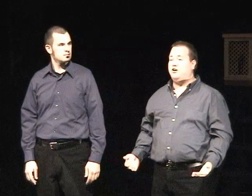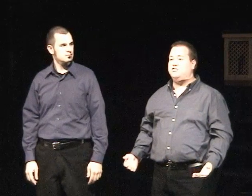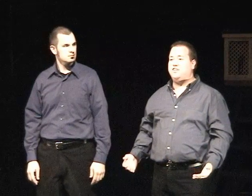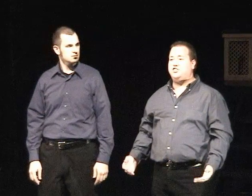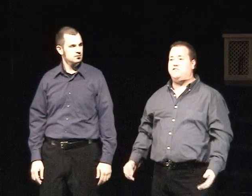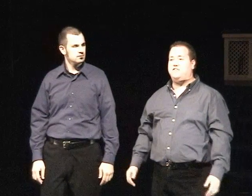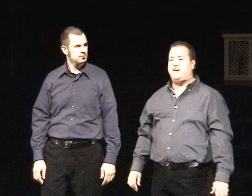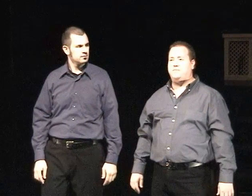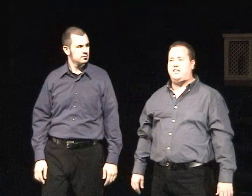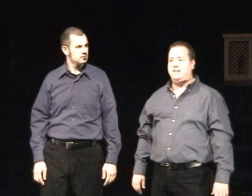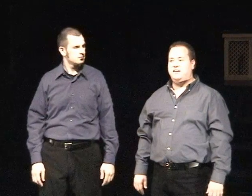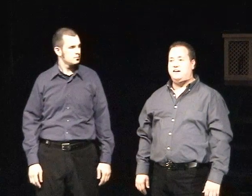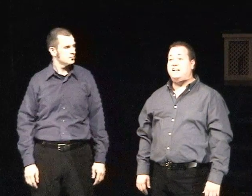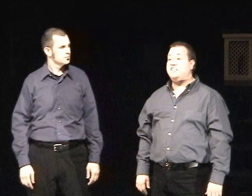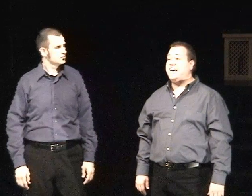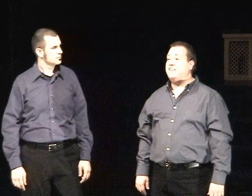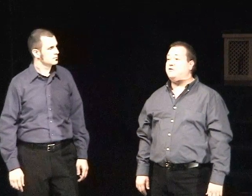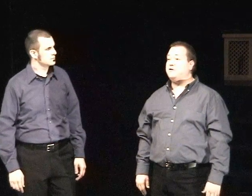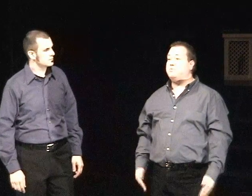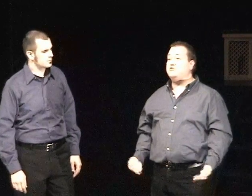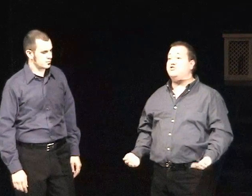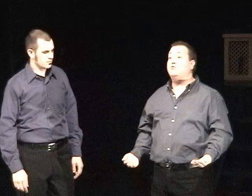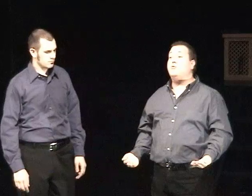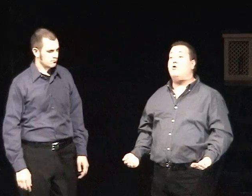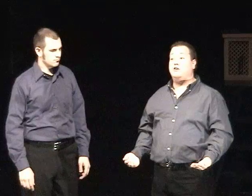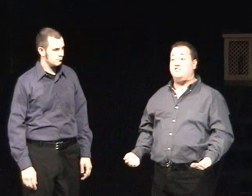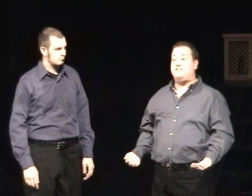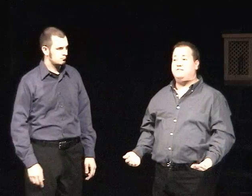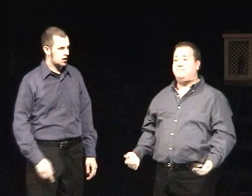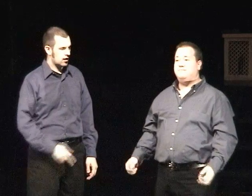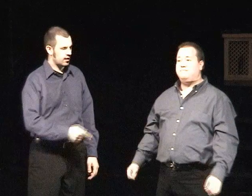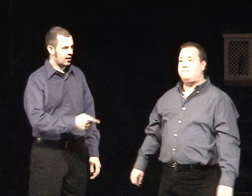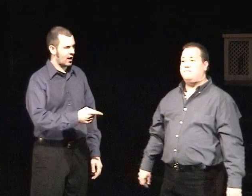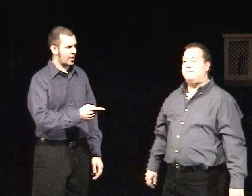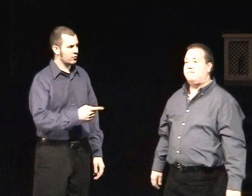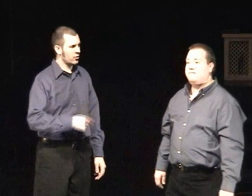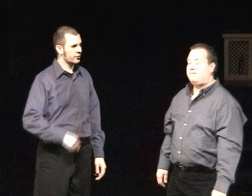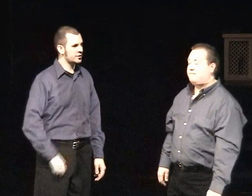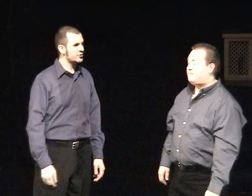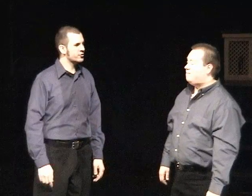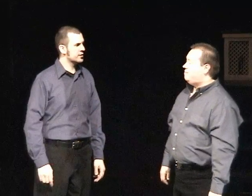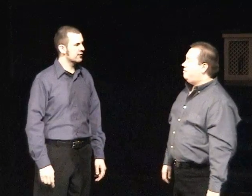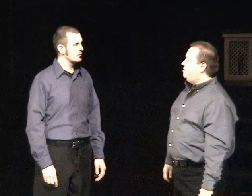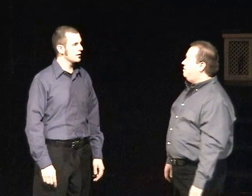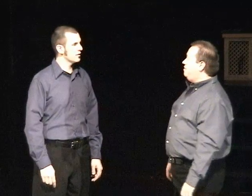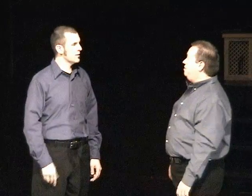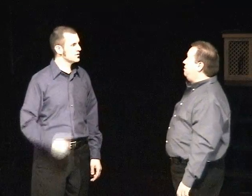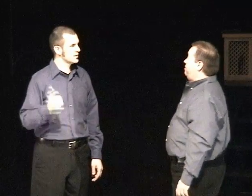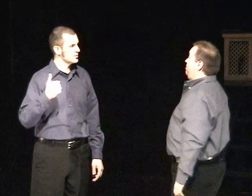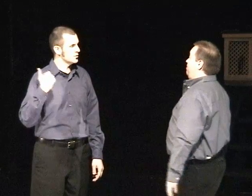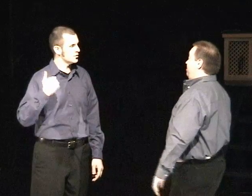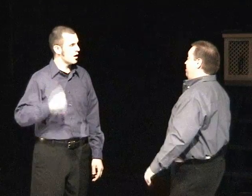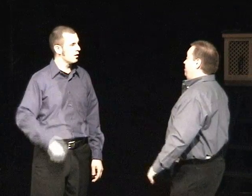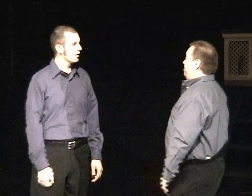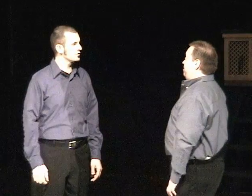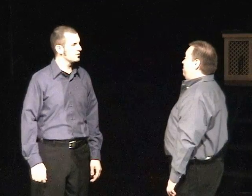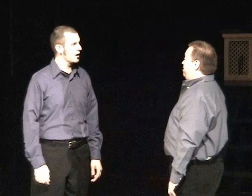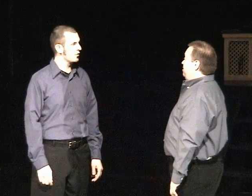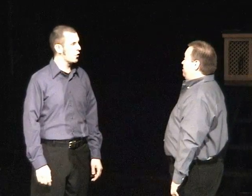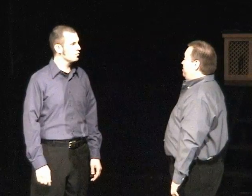cultivation of their family, and to gather their personal rewards. I no longer need you to care for my crops as what John Harbester down the road